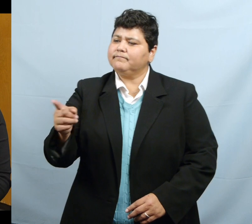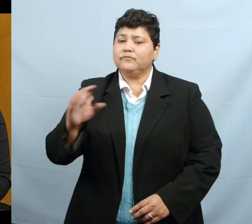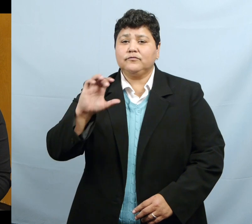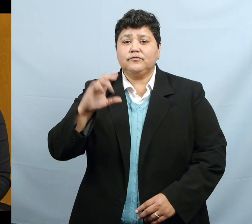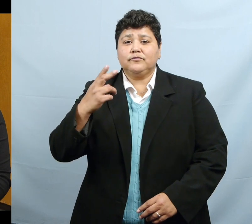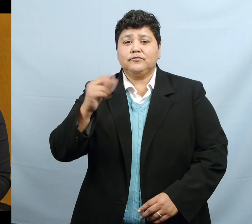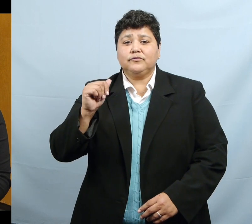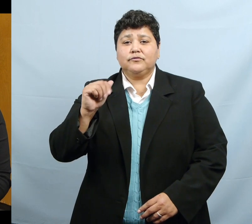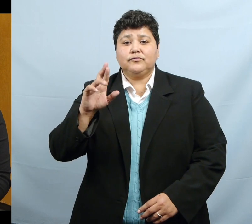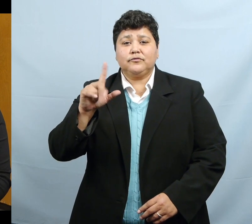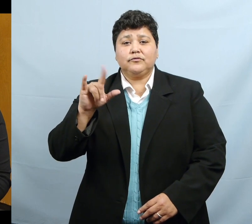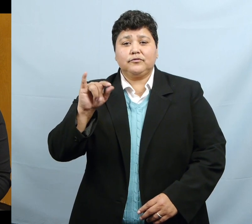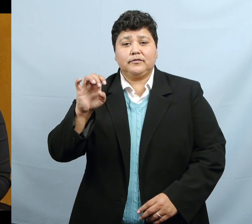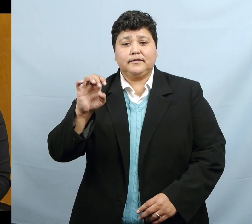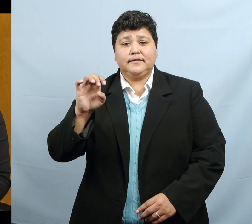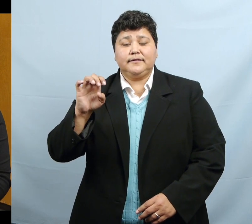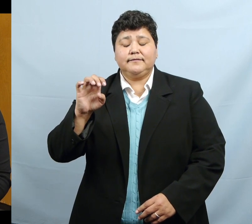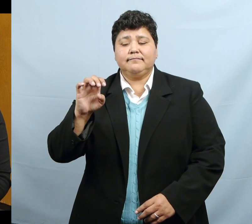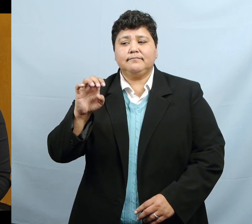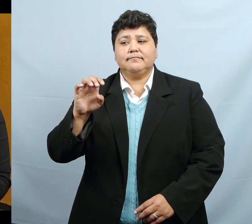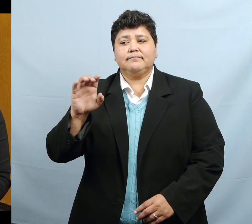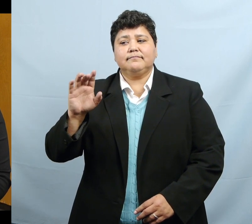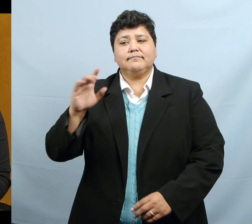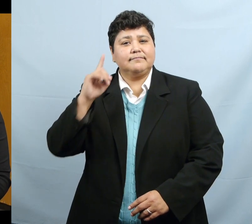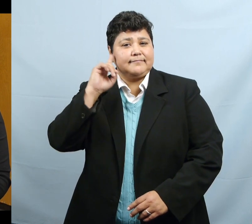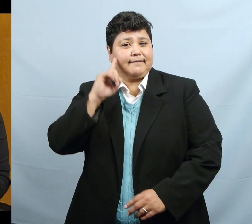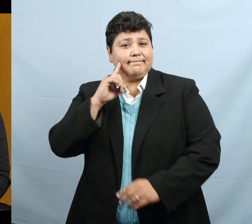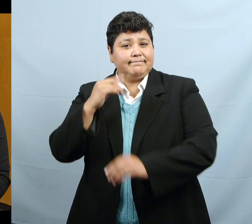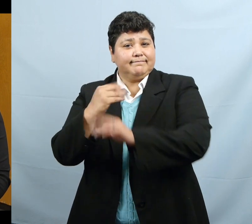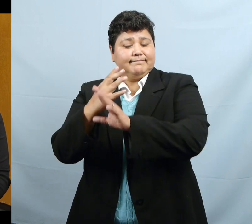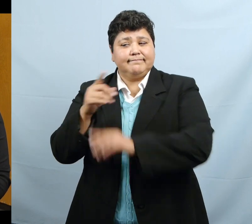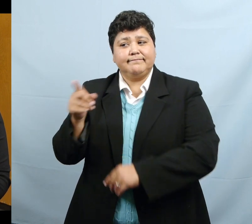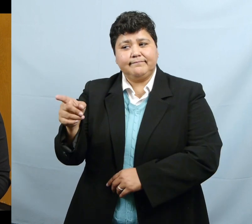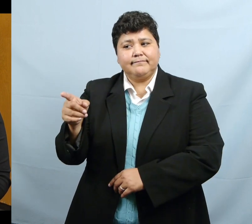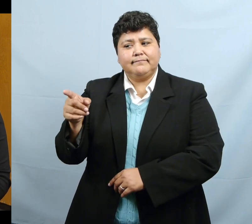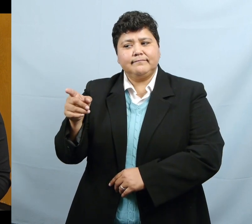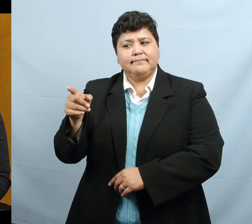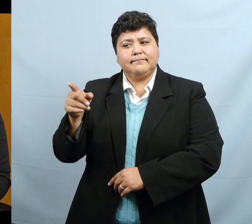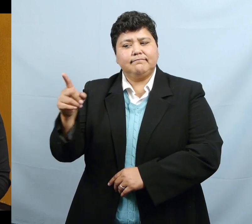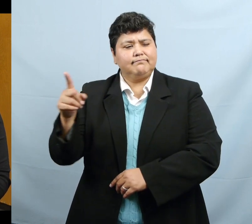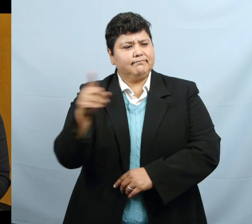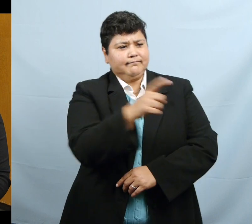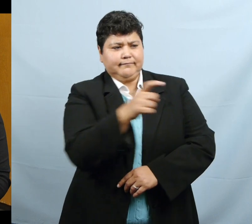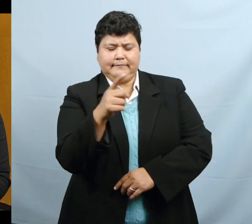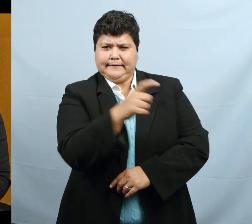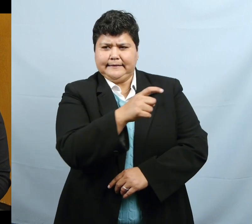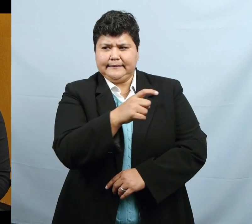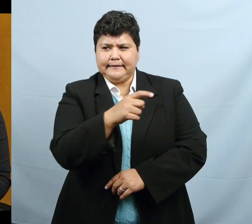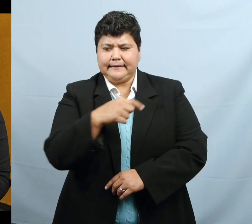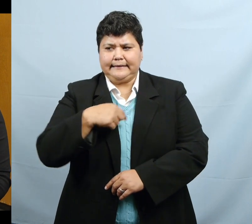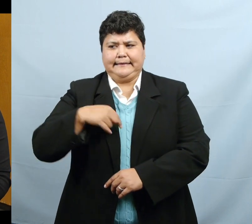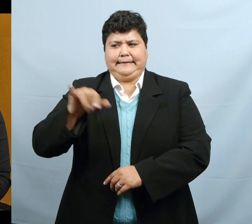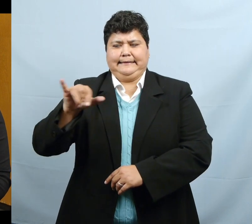needed an expansion in Spanish.